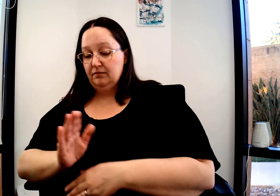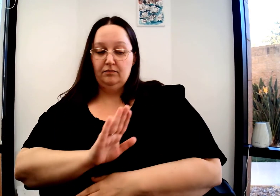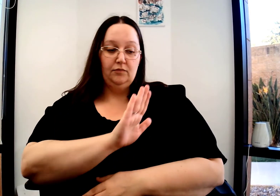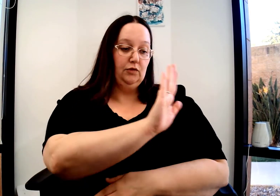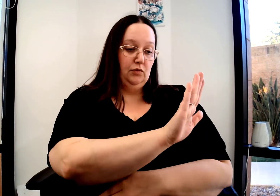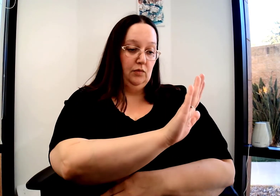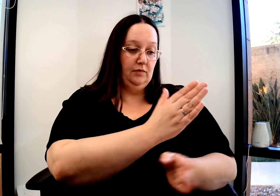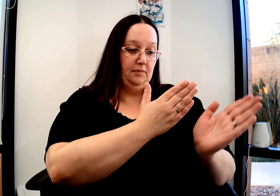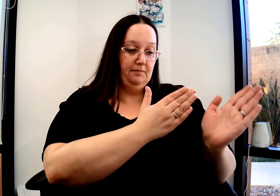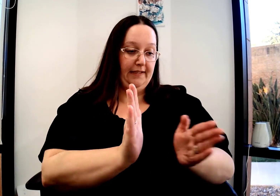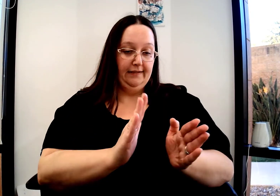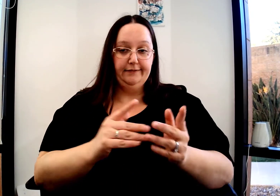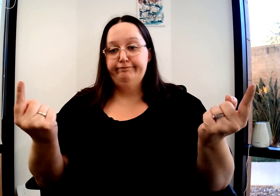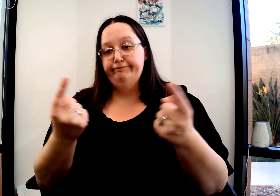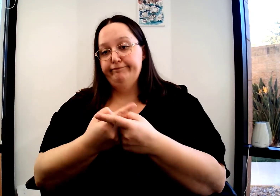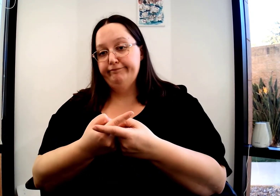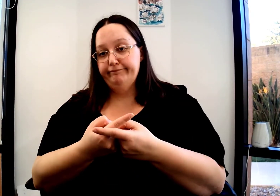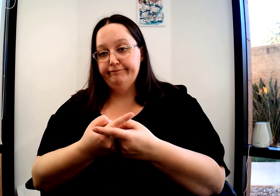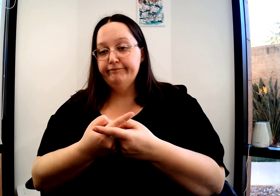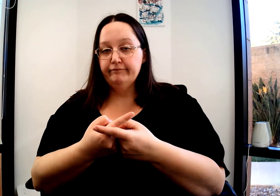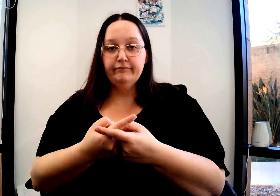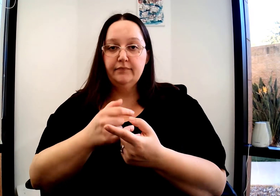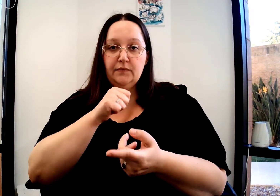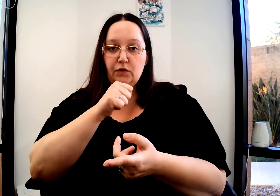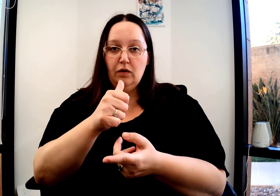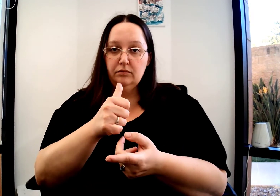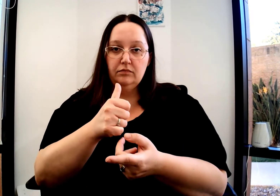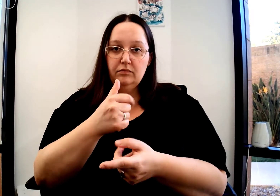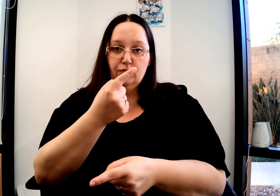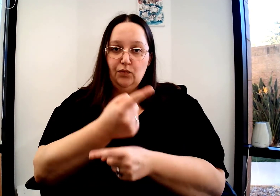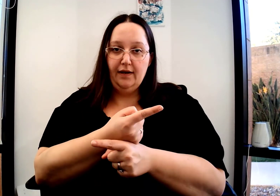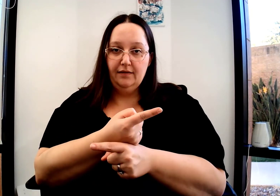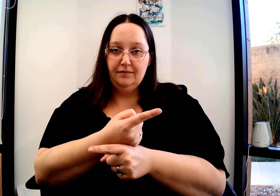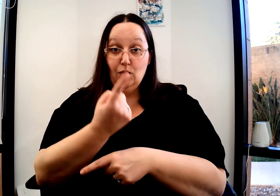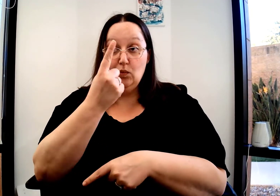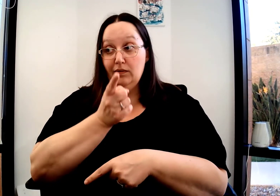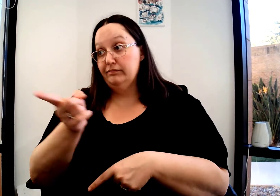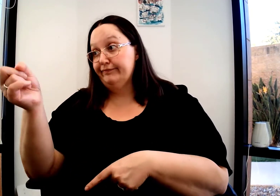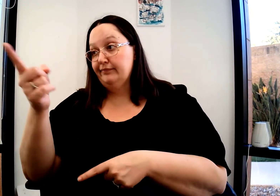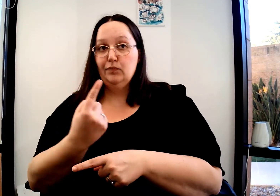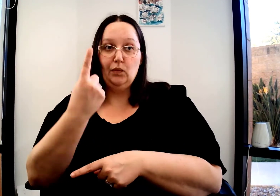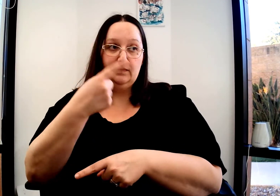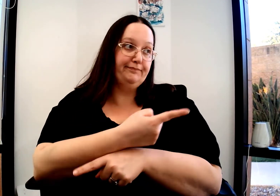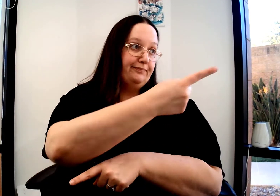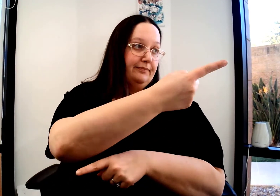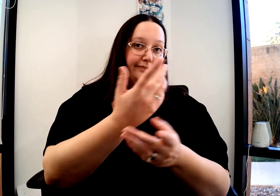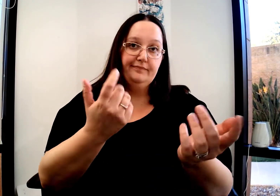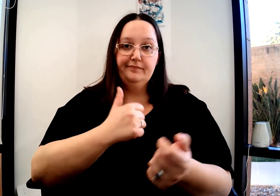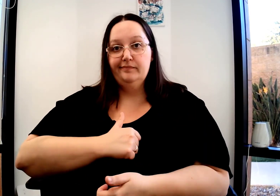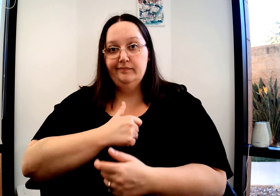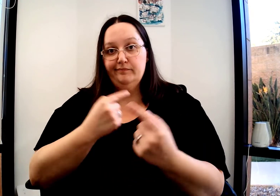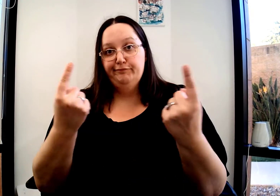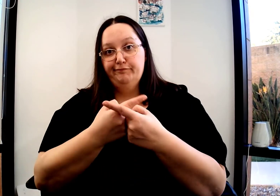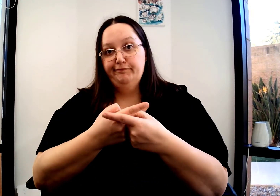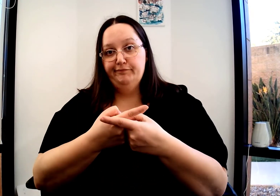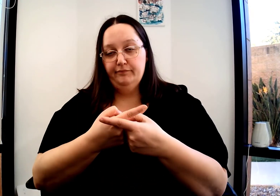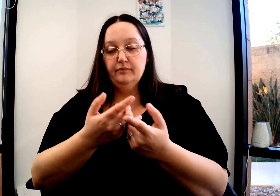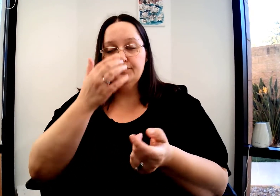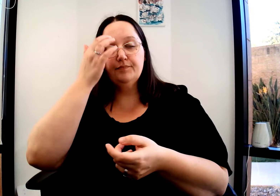My plans and your plans, they conflict. They are not on the right path. They have two different